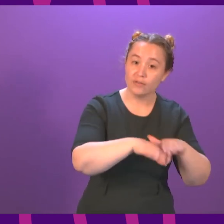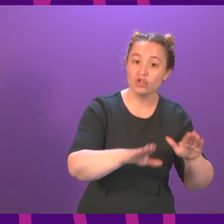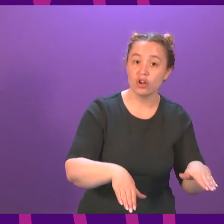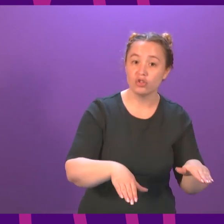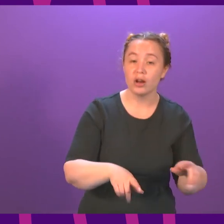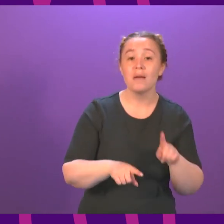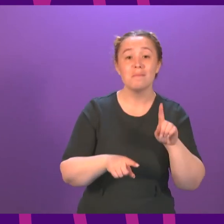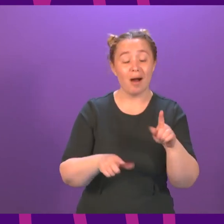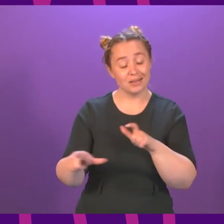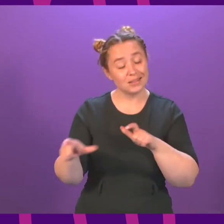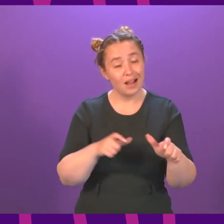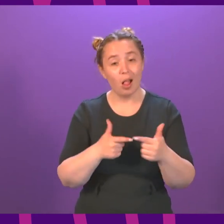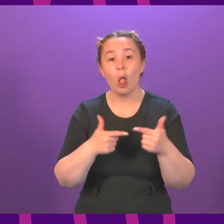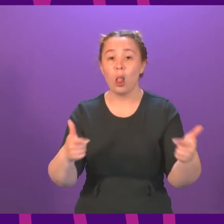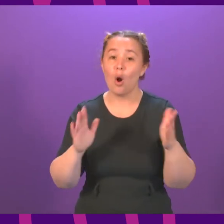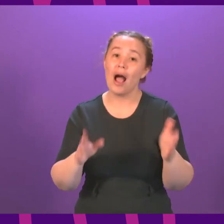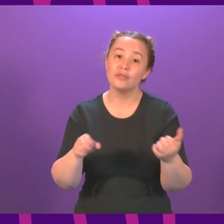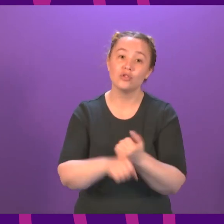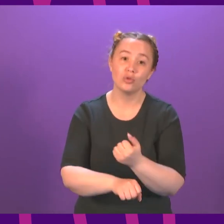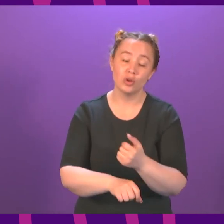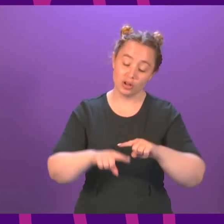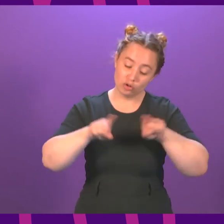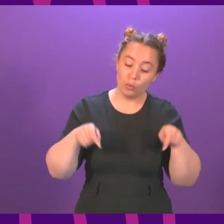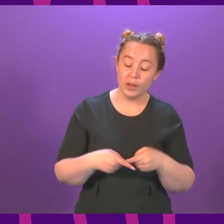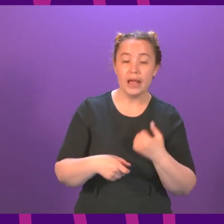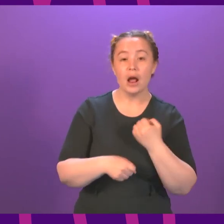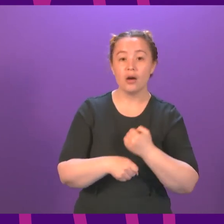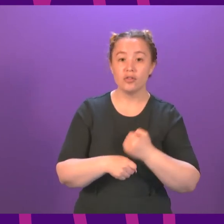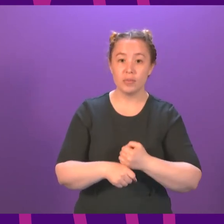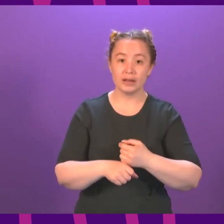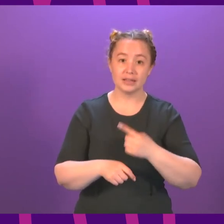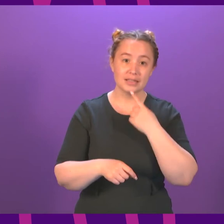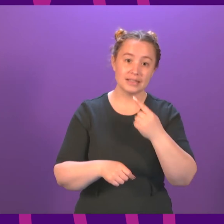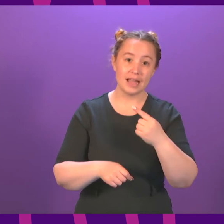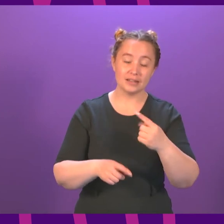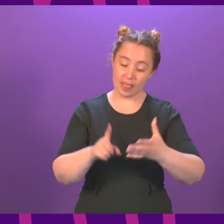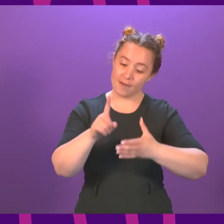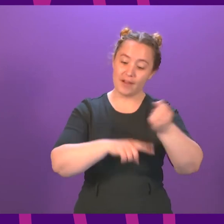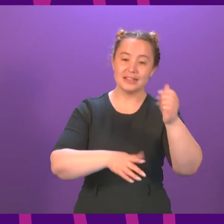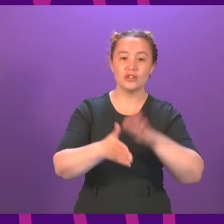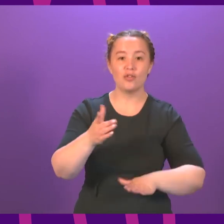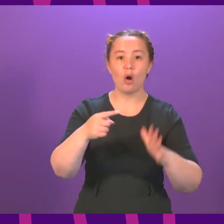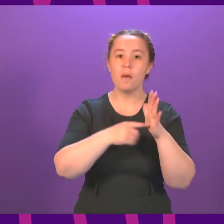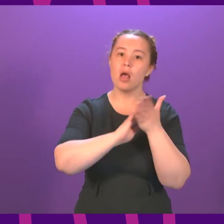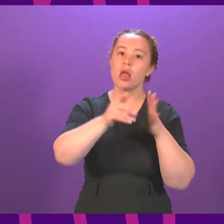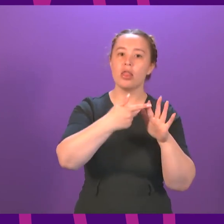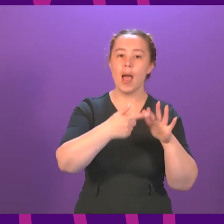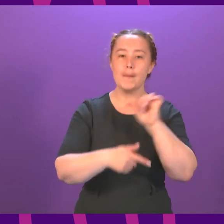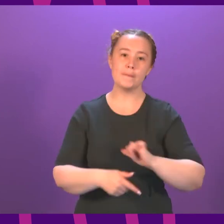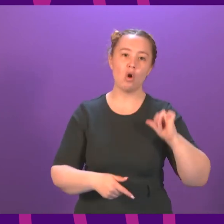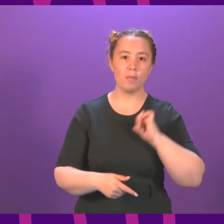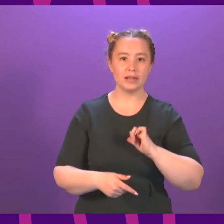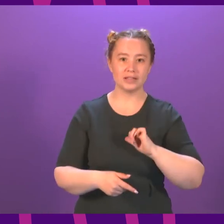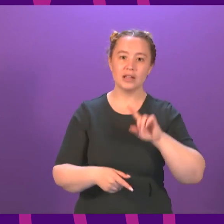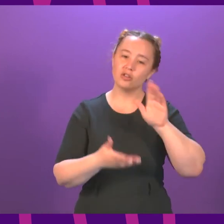do, which is why I and the Government have committed to implementing the findings of the promise to ensure that all looked-after children grow up safe,